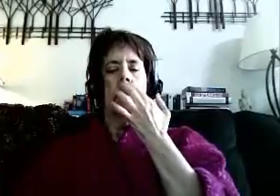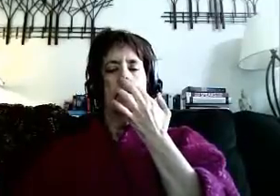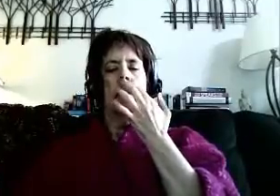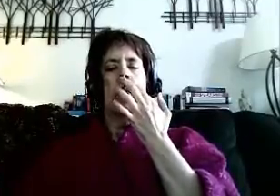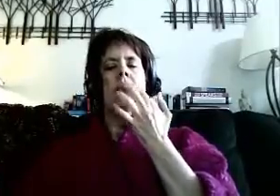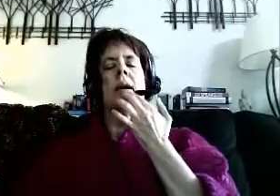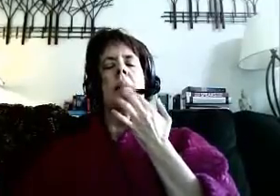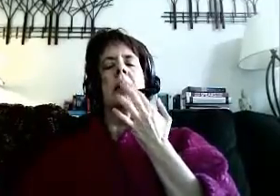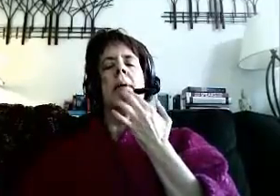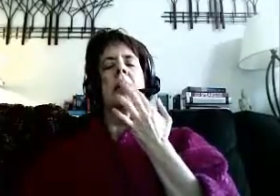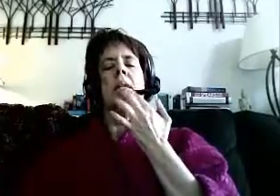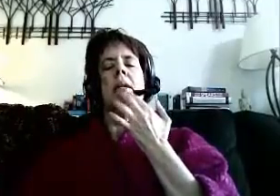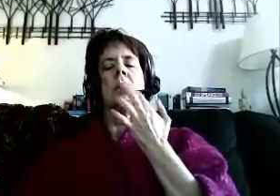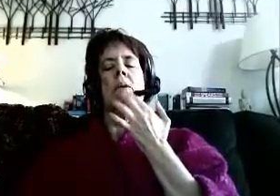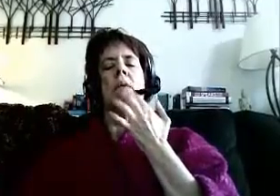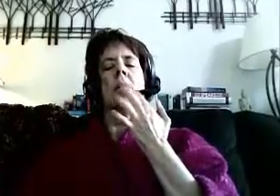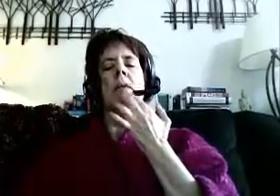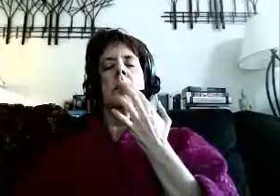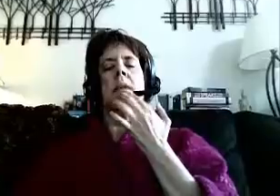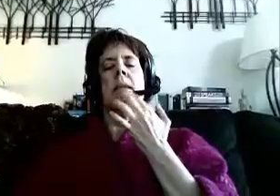I allow my body to heal quickly and completely